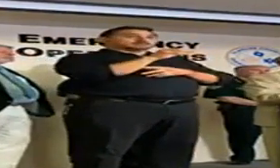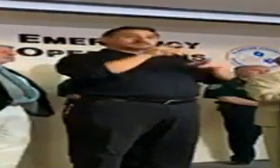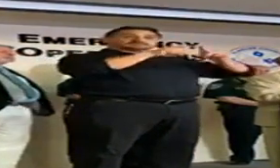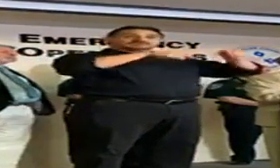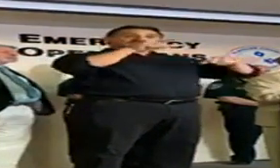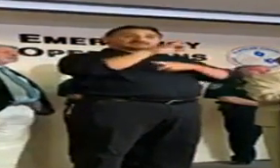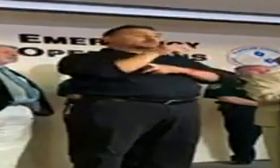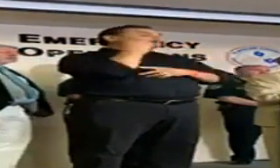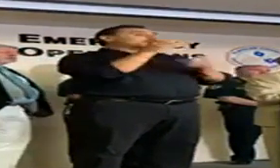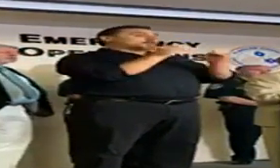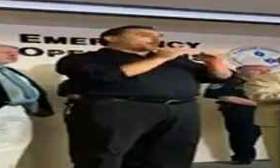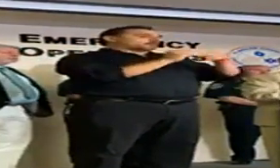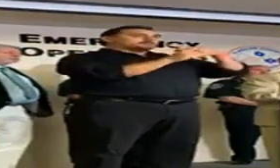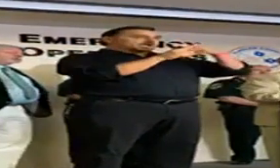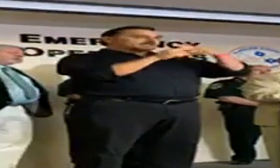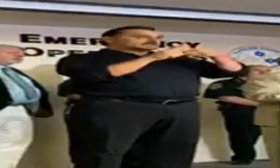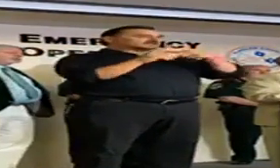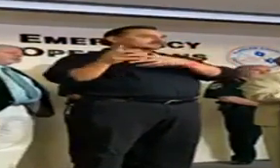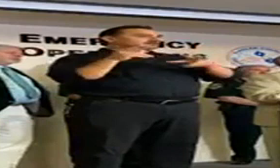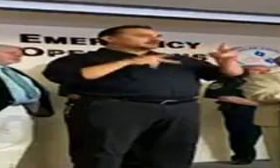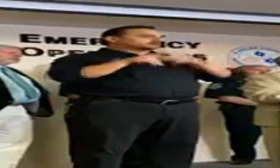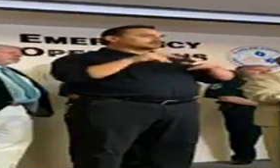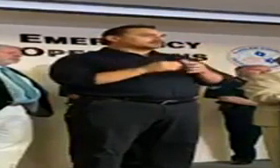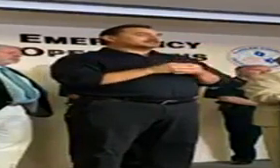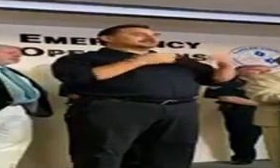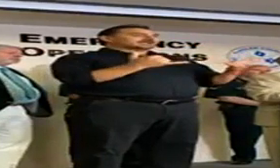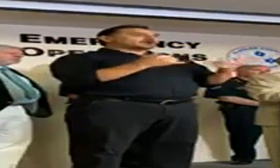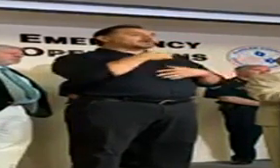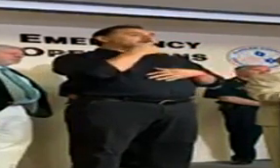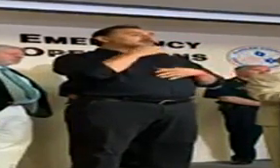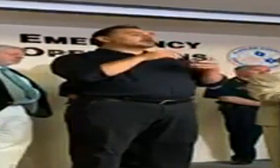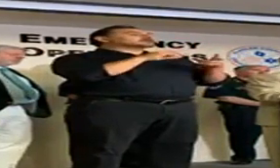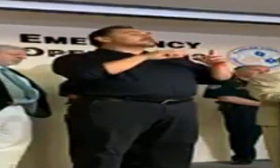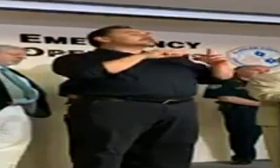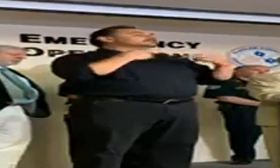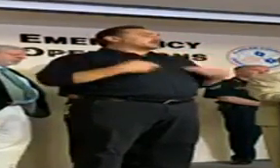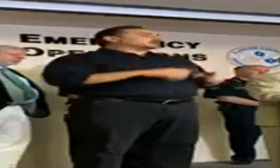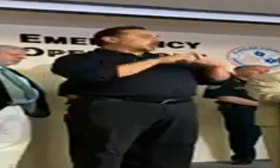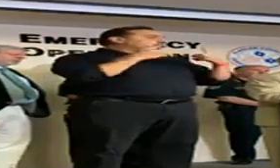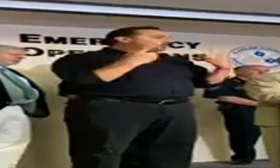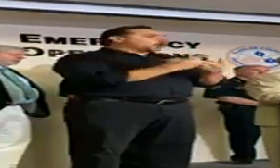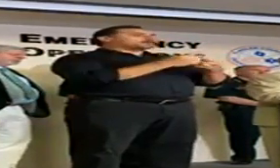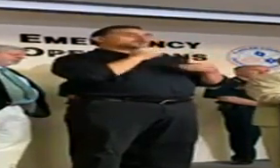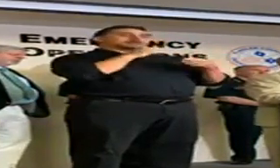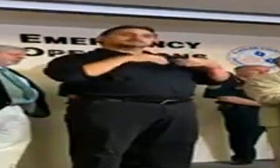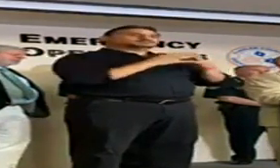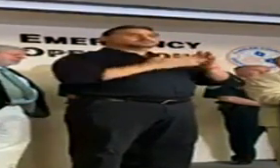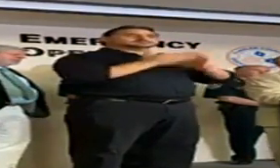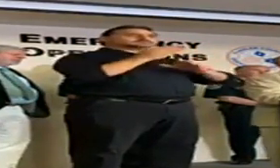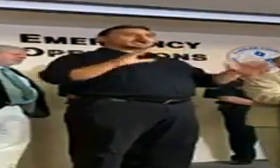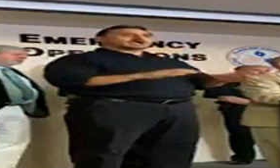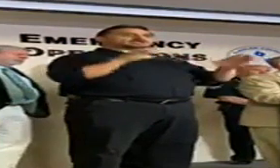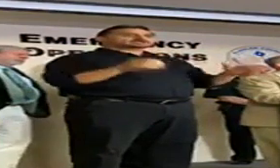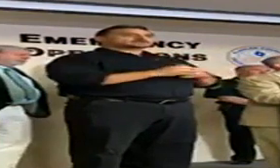see more positive cases. So this is where the public health department really comes into action, relative to a